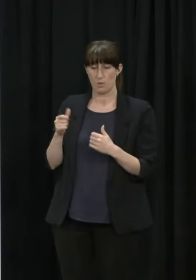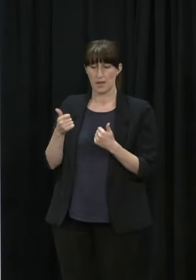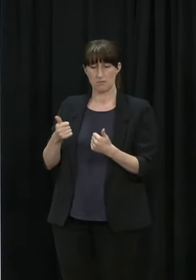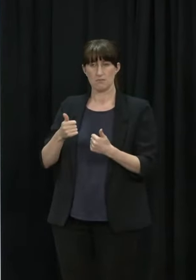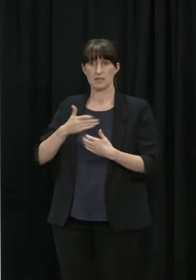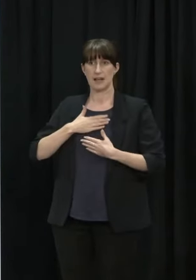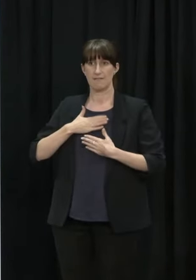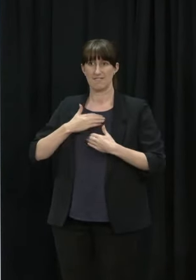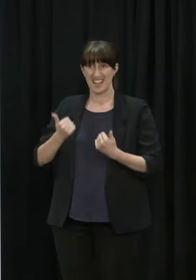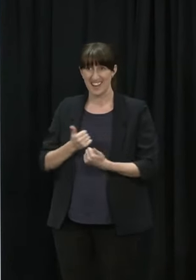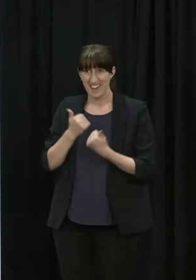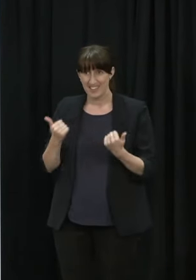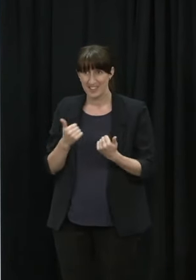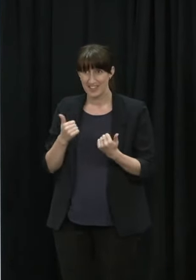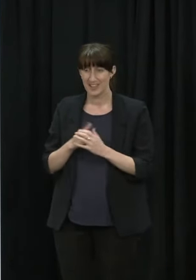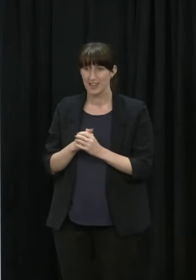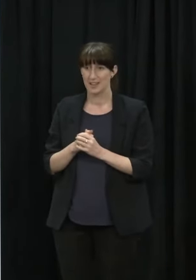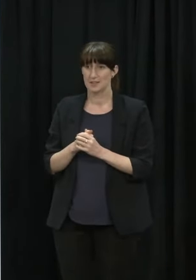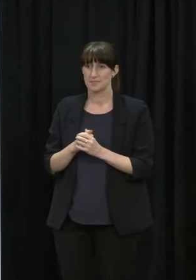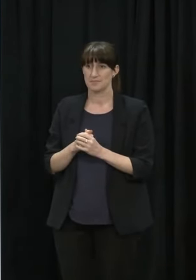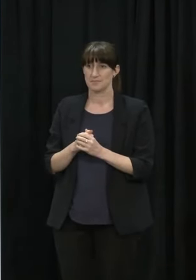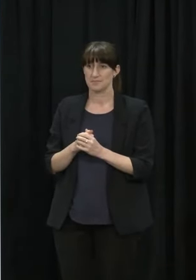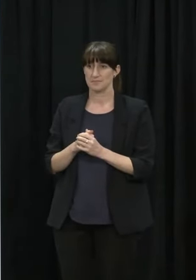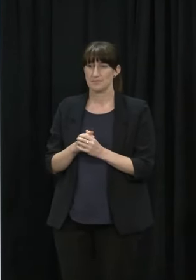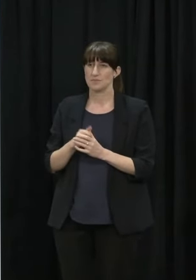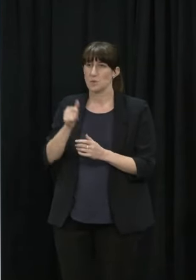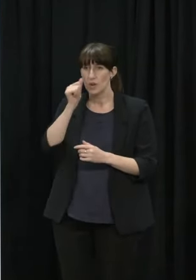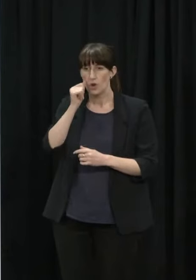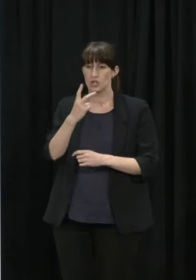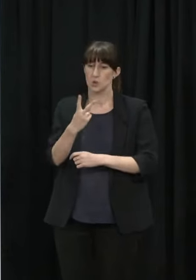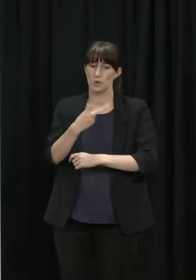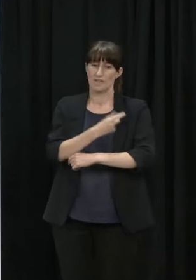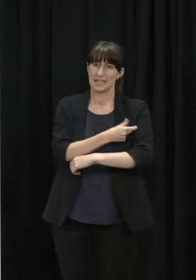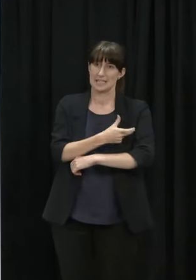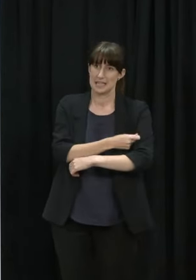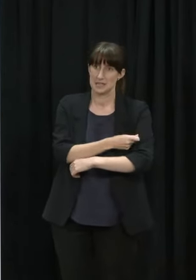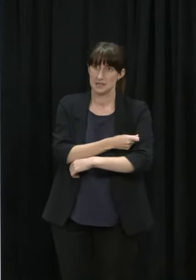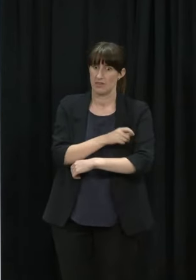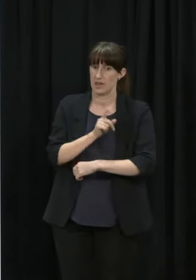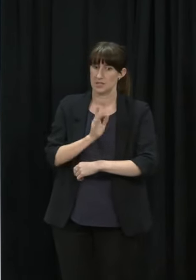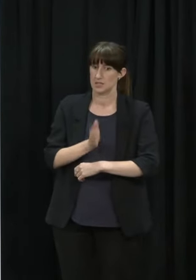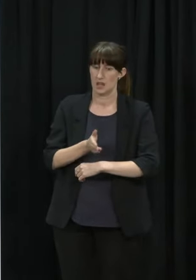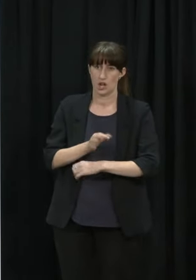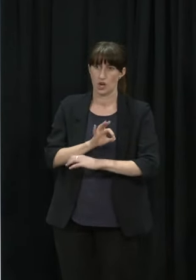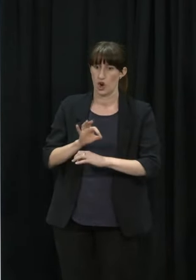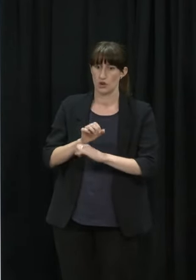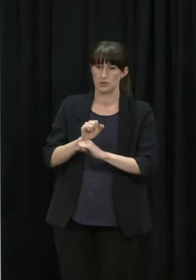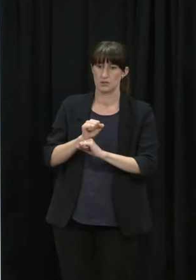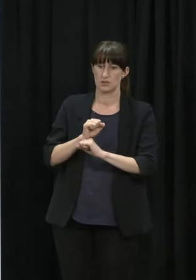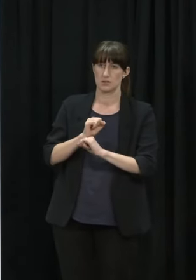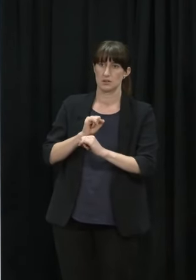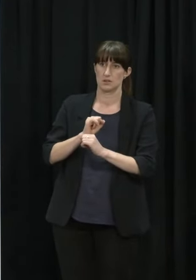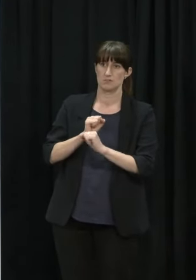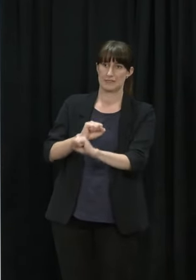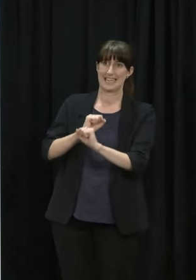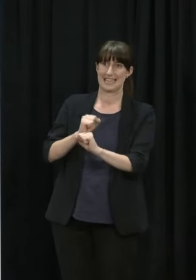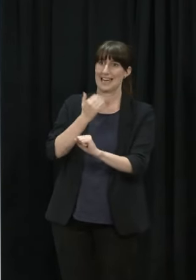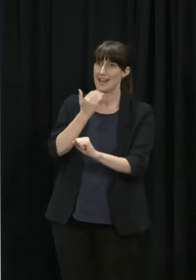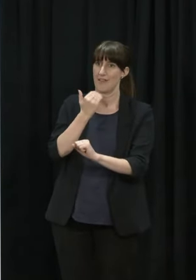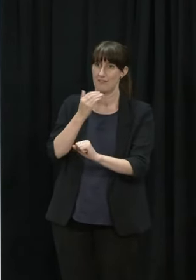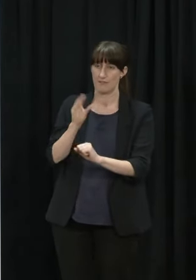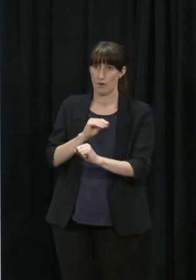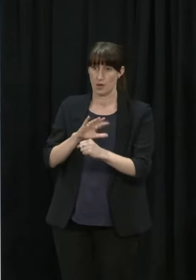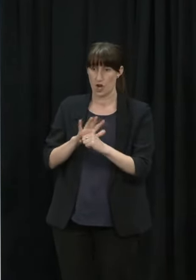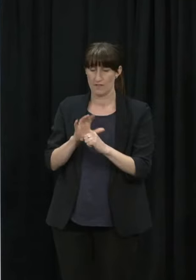vaccination basket and we know that even two doses of Pfizer, even without waning, only 35% effective against infection One of the things